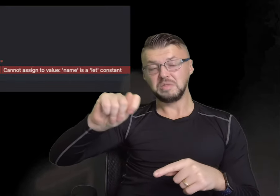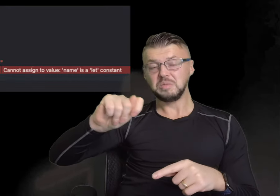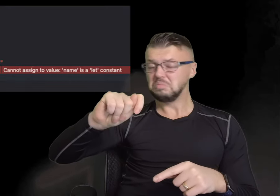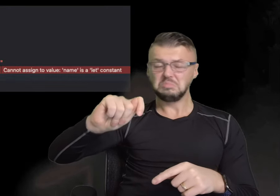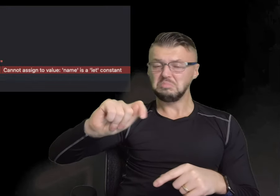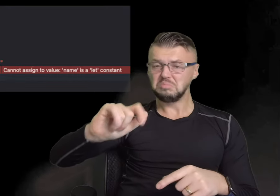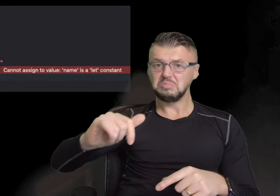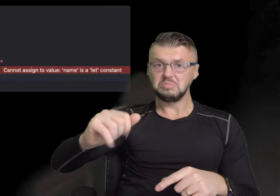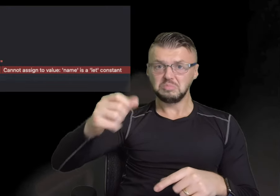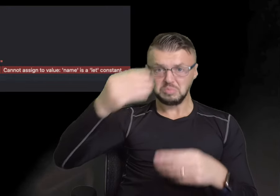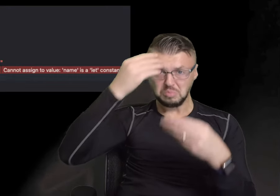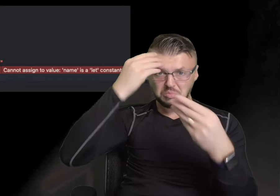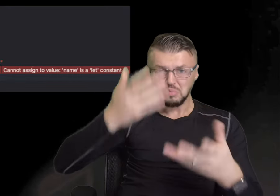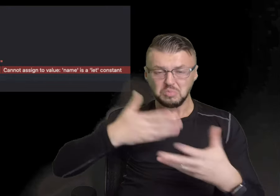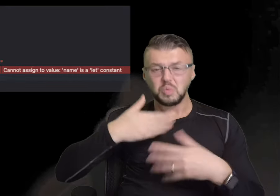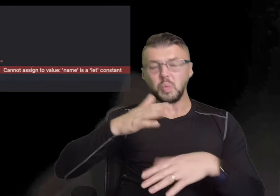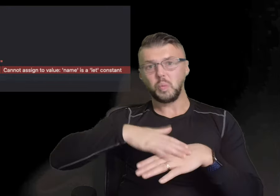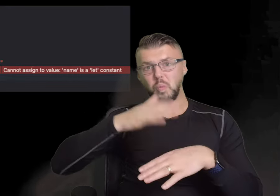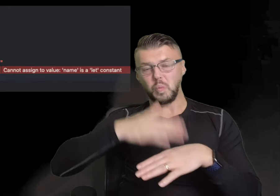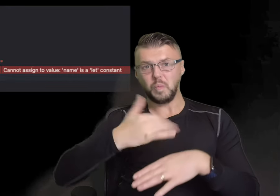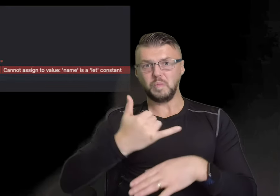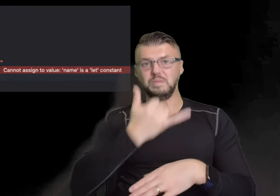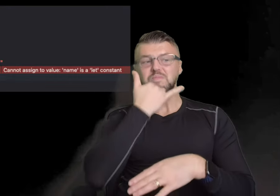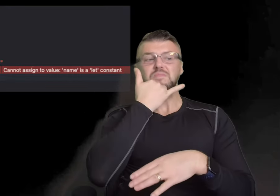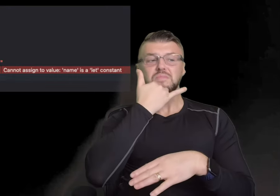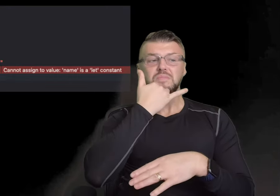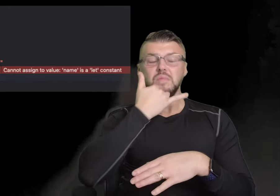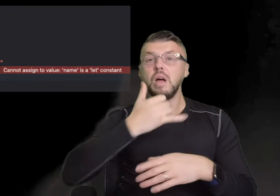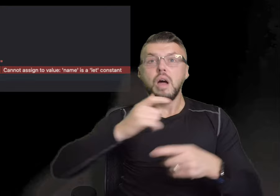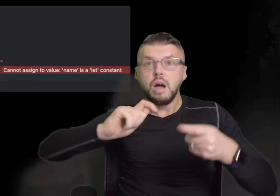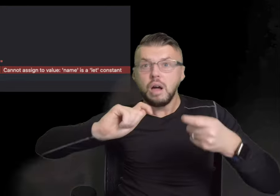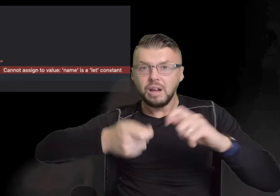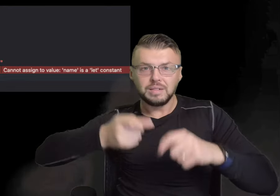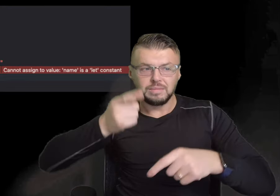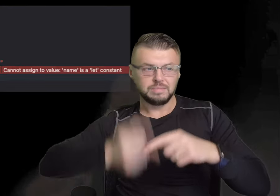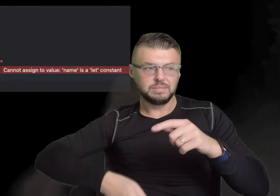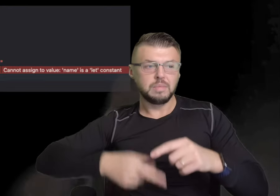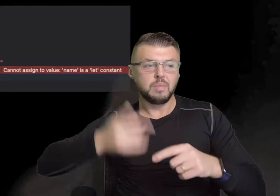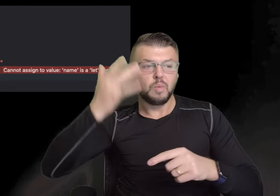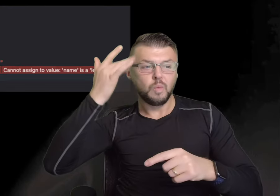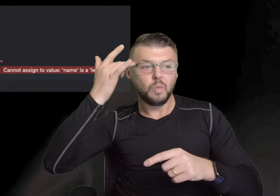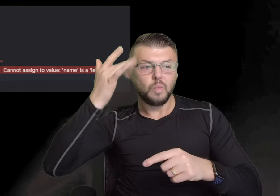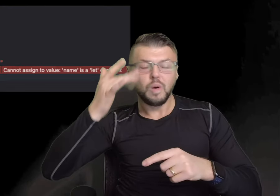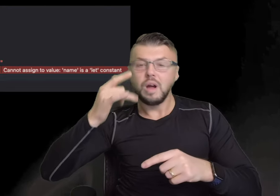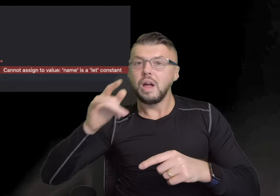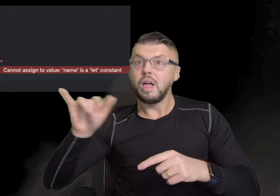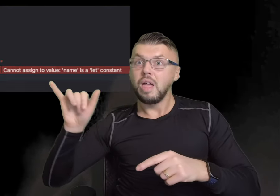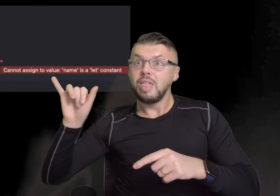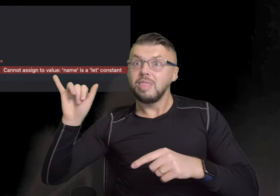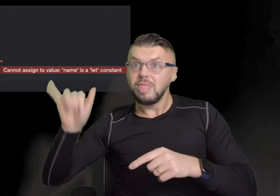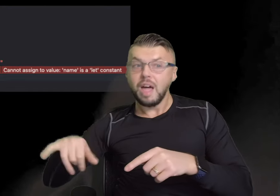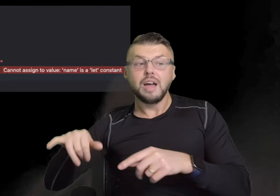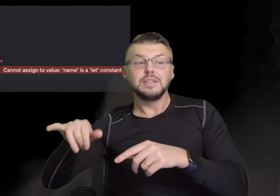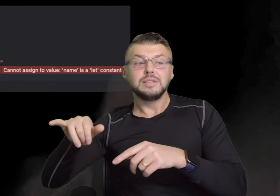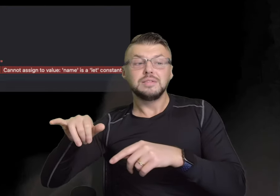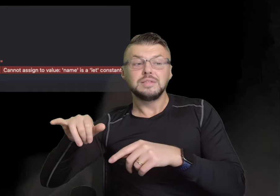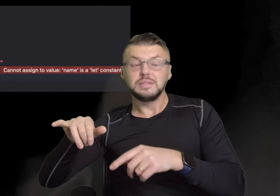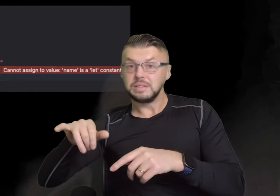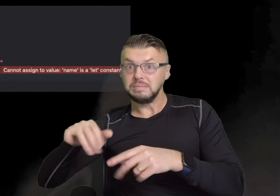And when we're trying to change name from Eugene to Sally, Swift gives us a warning because it is